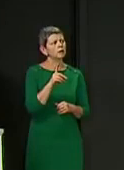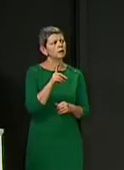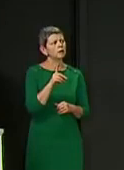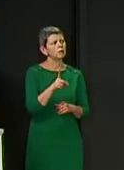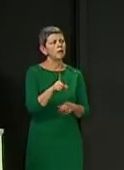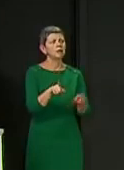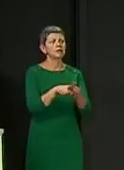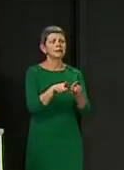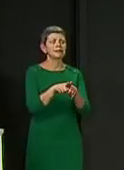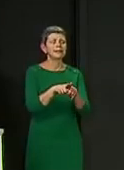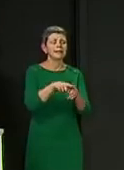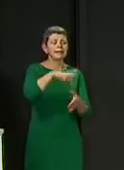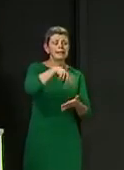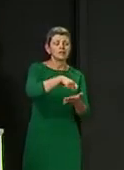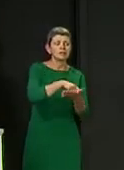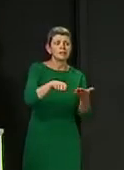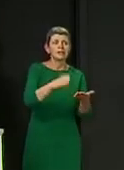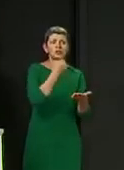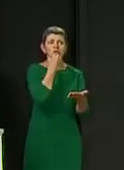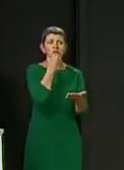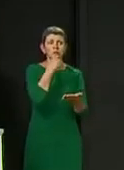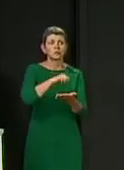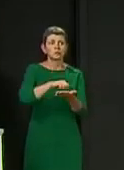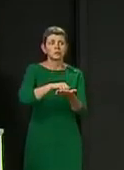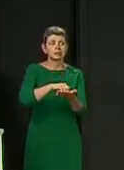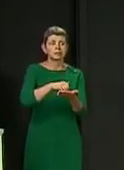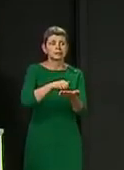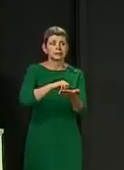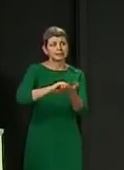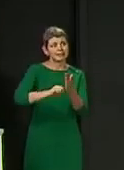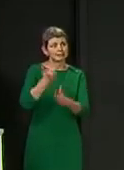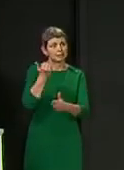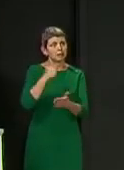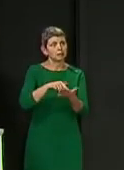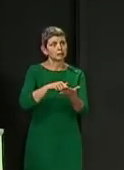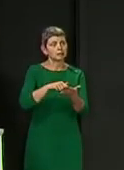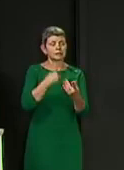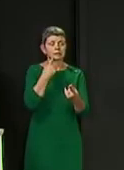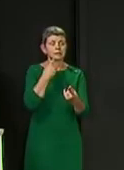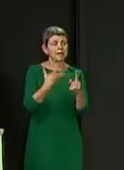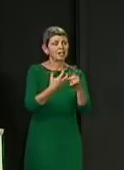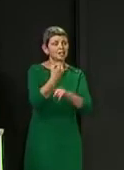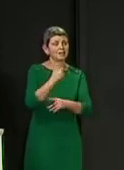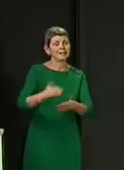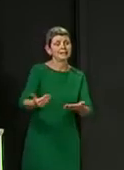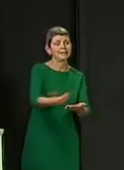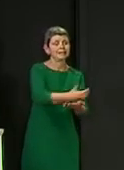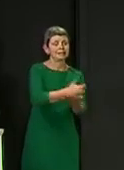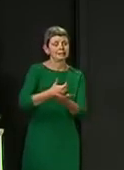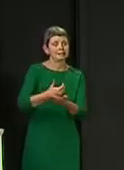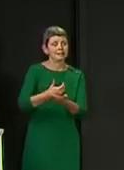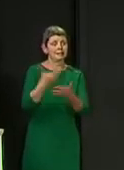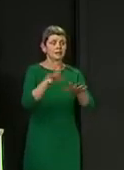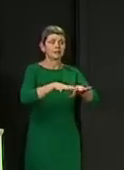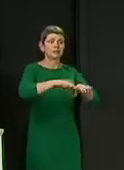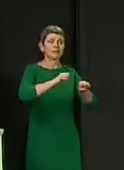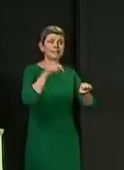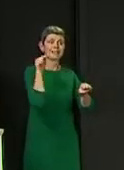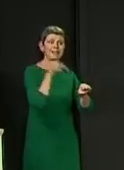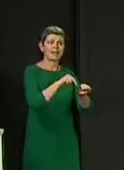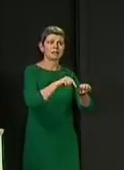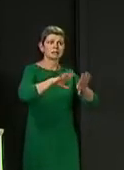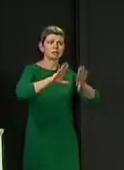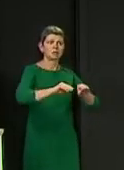and numeracy attainment data. First Minister, since this outbreak began, you've addressed young people directly on several occasions, but